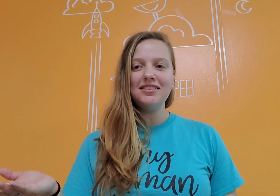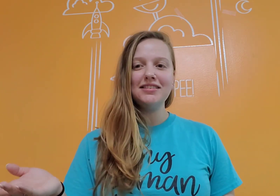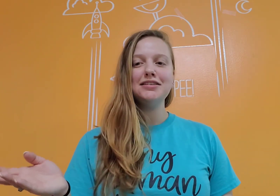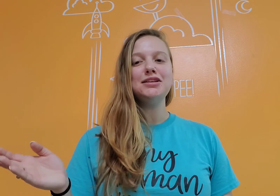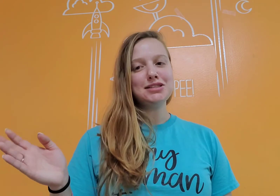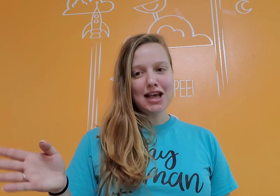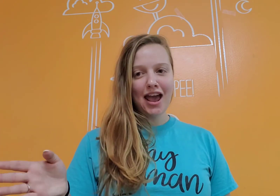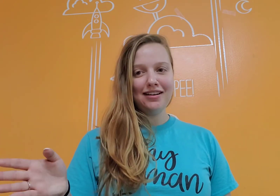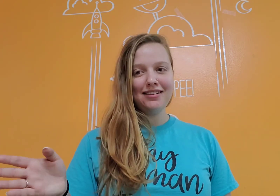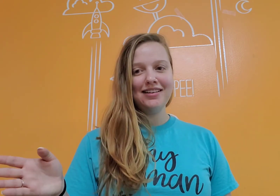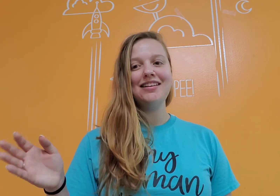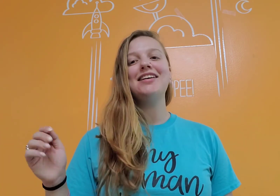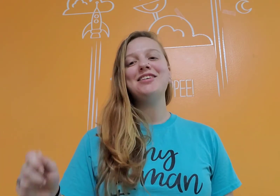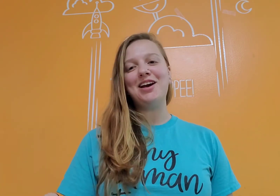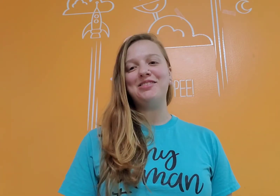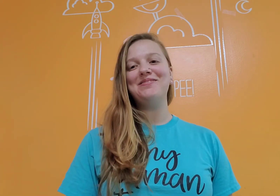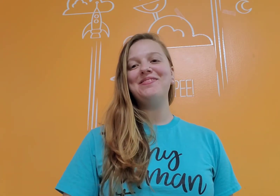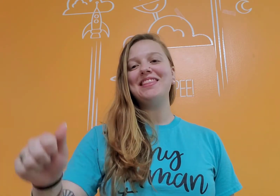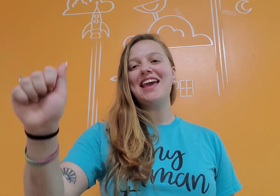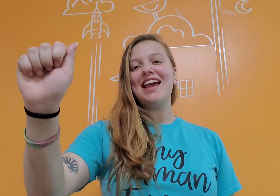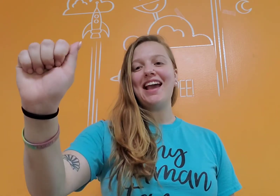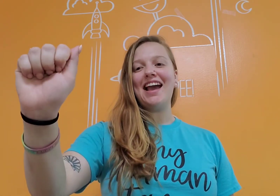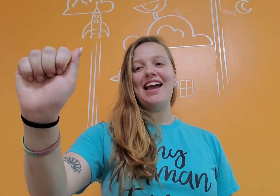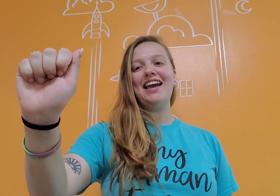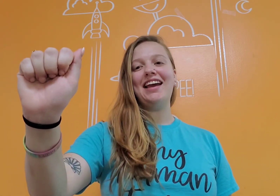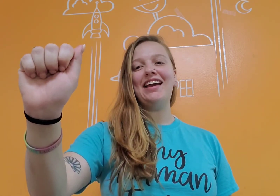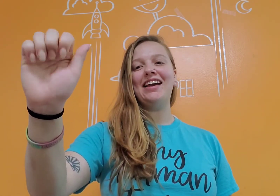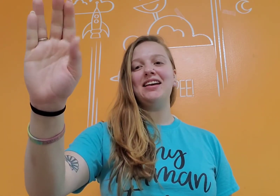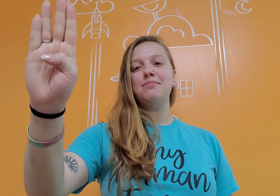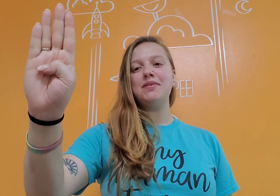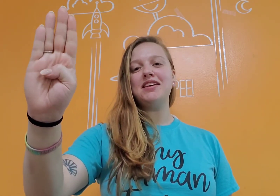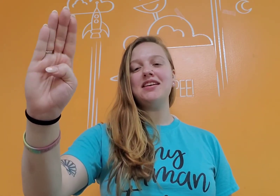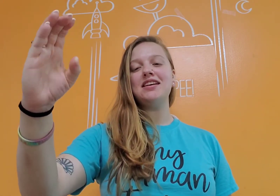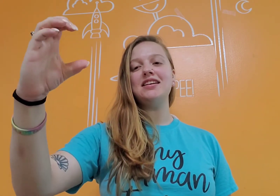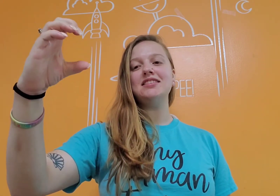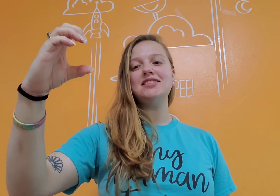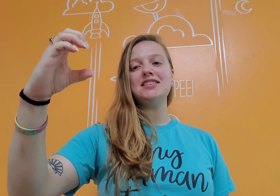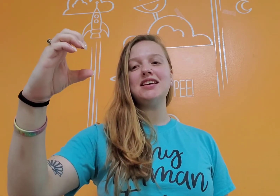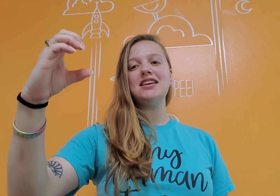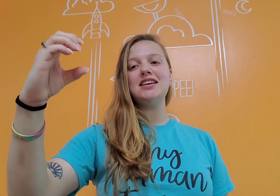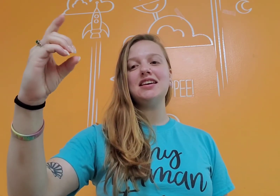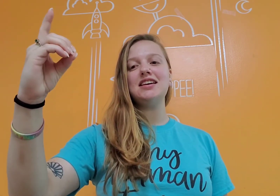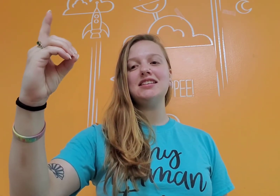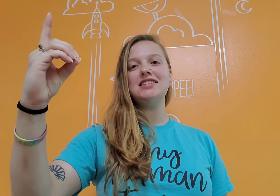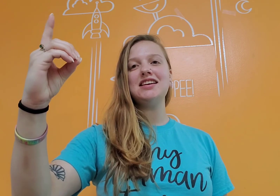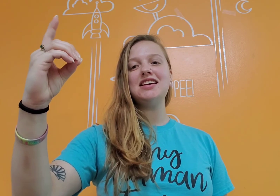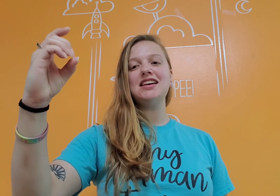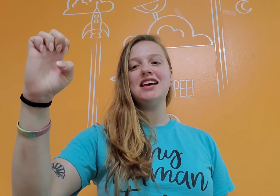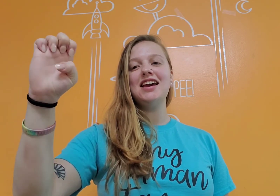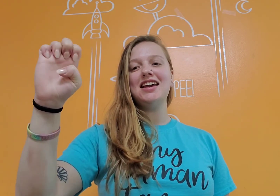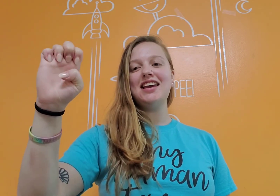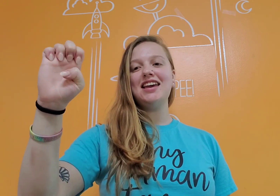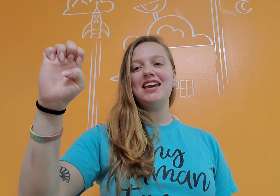set, go. A, B, C, D, E,